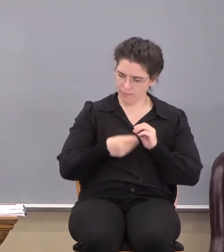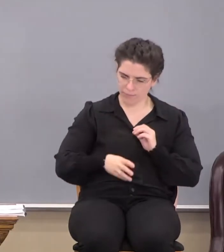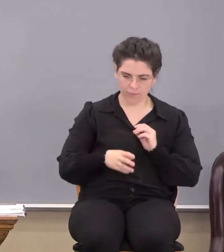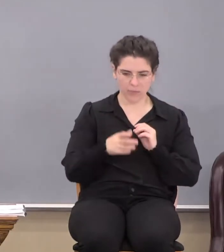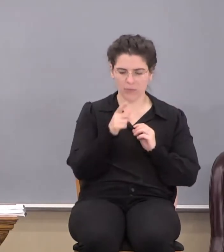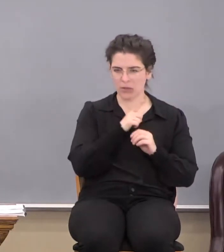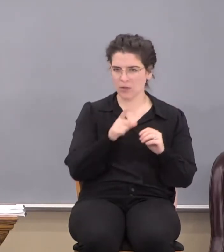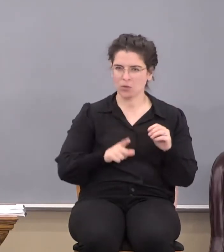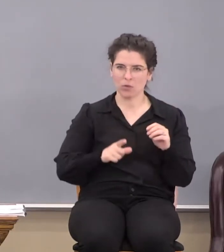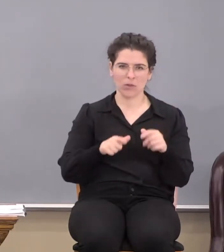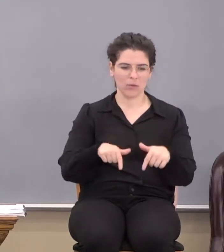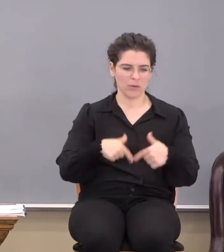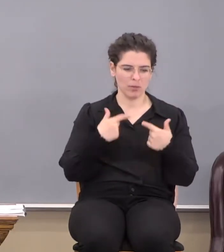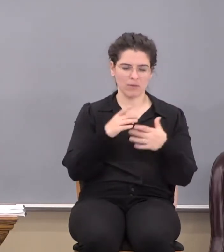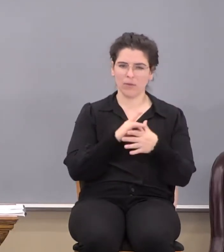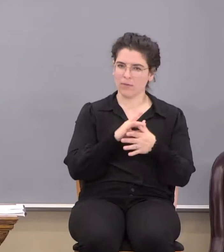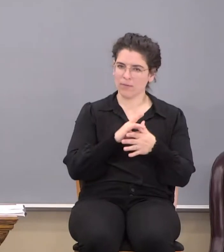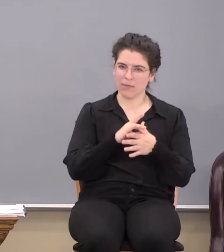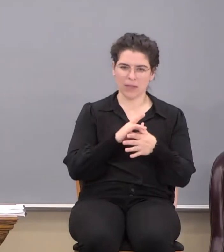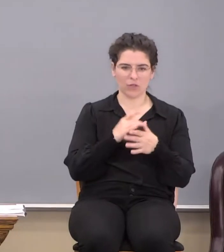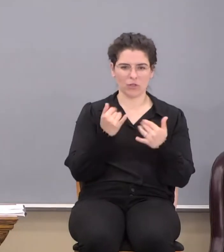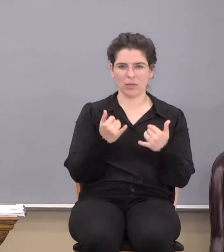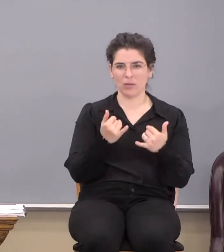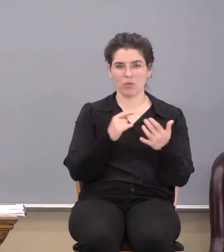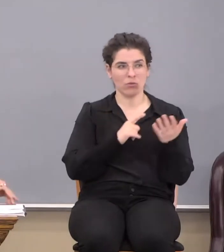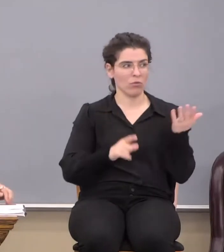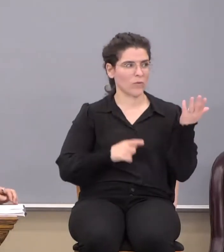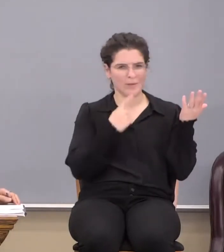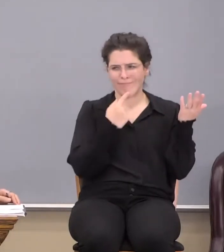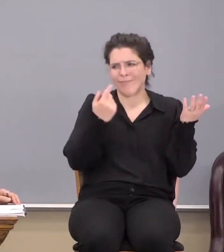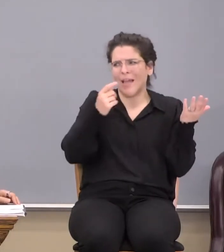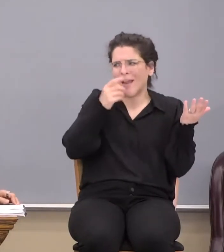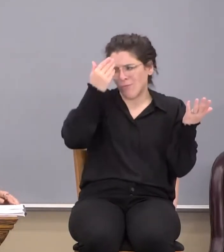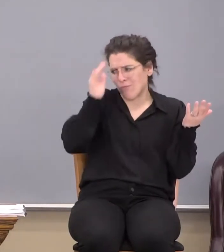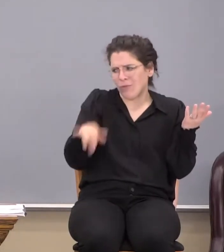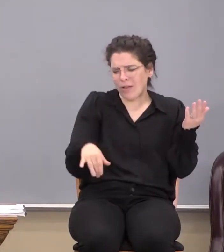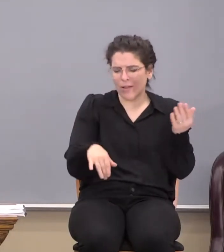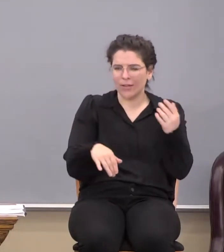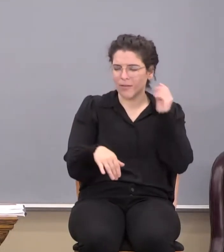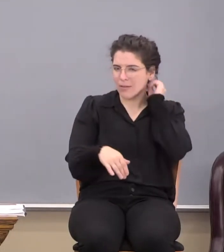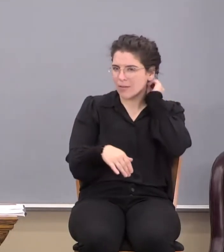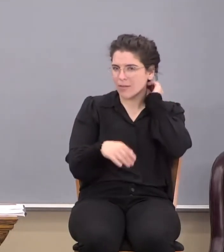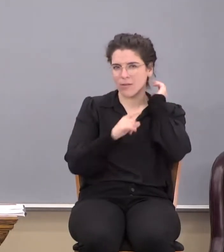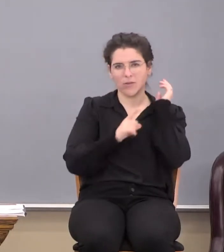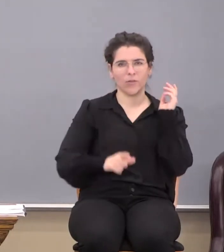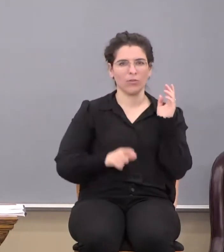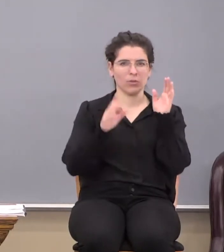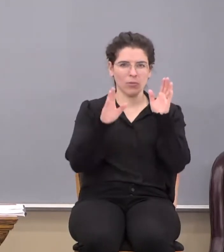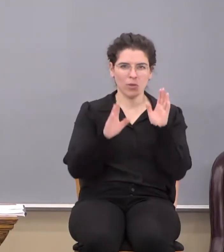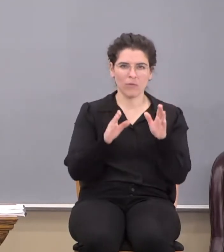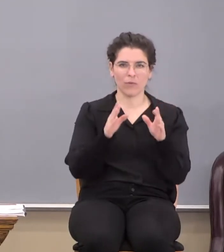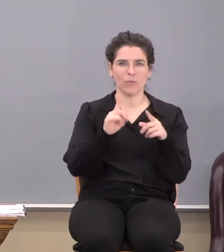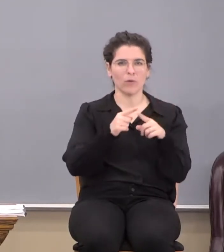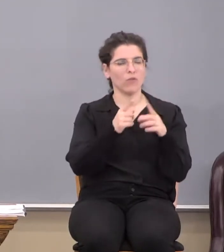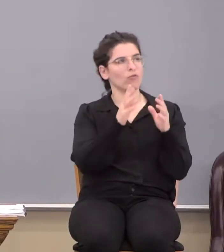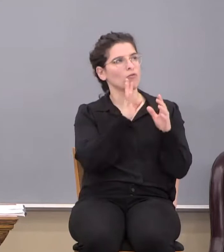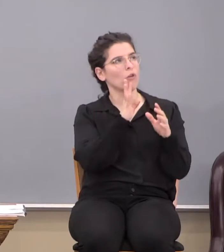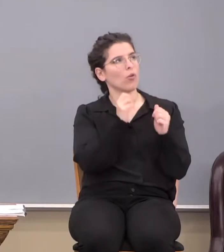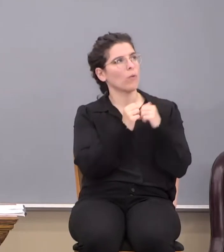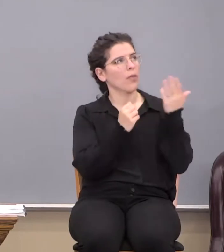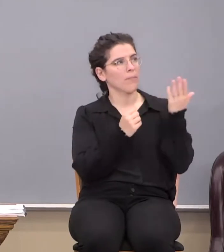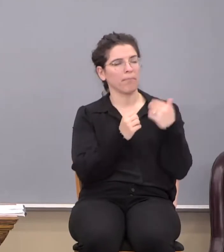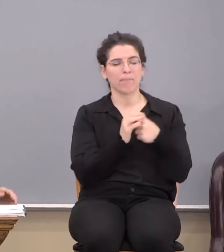I was living in the flesh today. And the Lord says, you think I didn't know? You know, the Lord is so wonderful when you just talk to him. You know that?